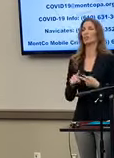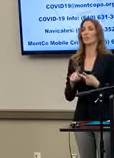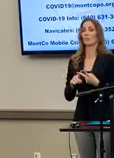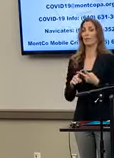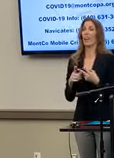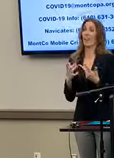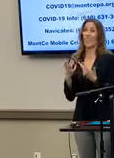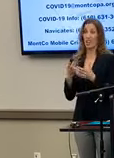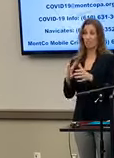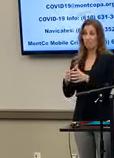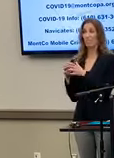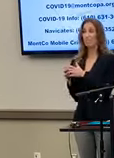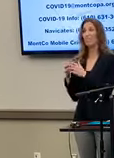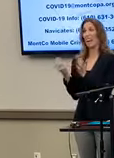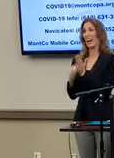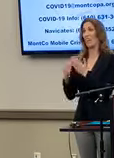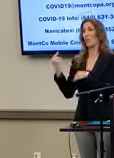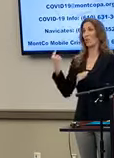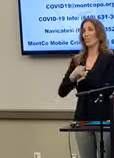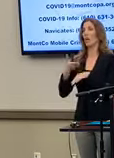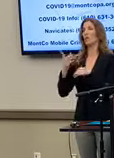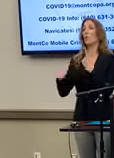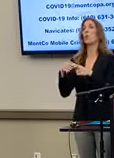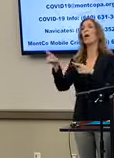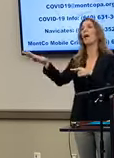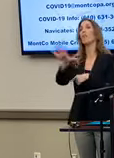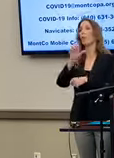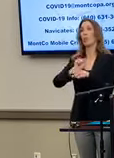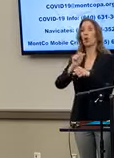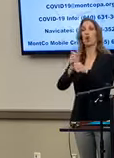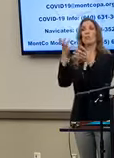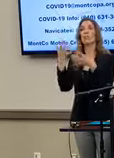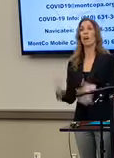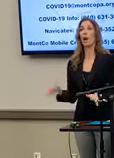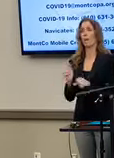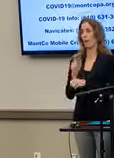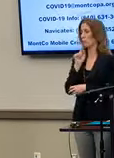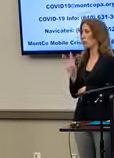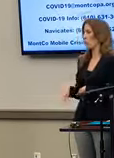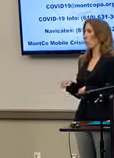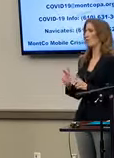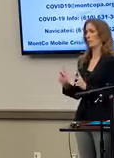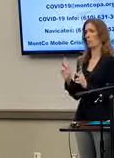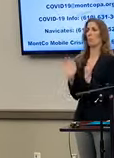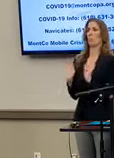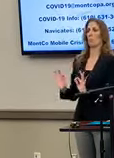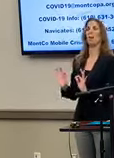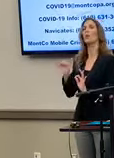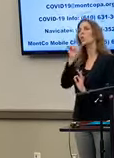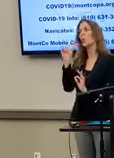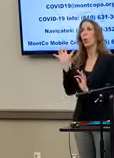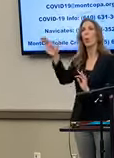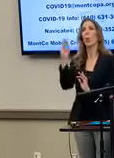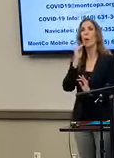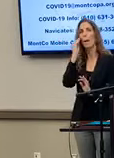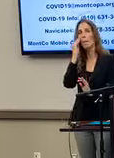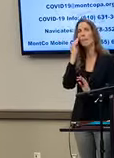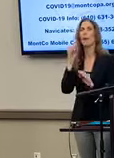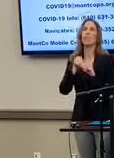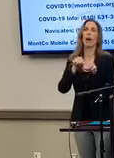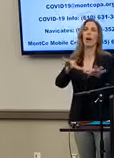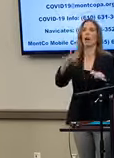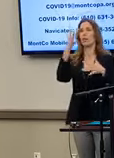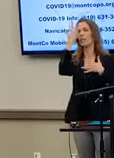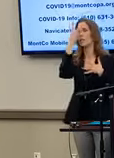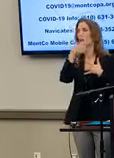keep them sequestered for 14 days once the work is done, so that those folks don't go and contaminate their own homes. Or the